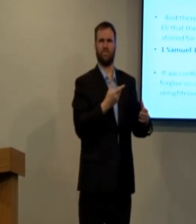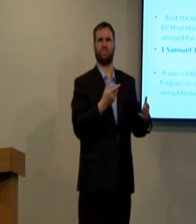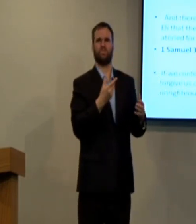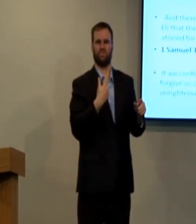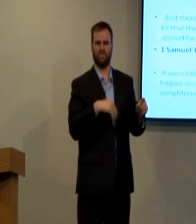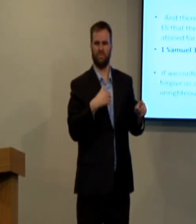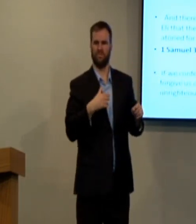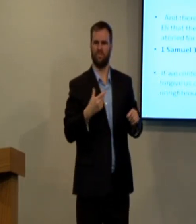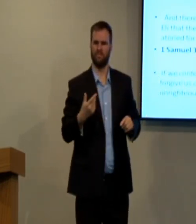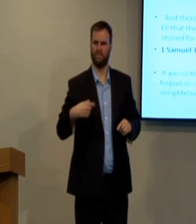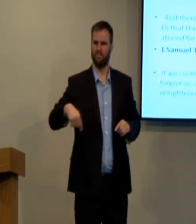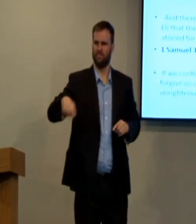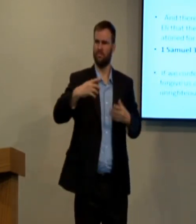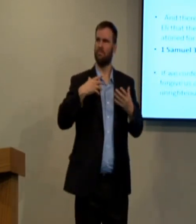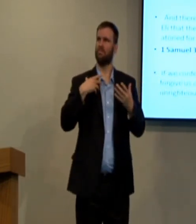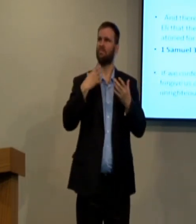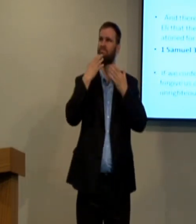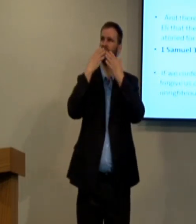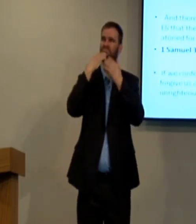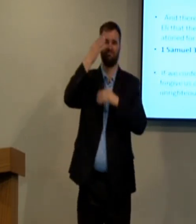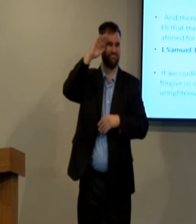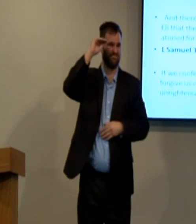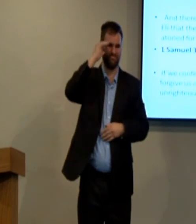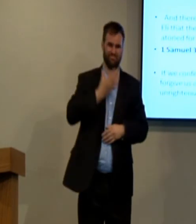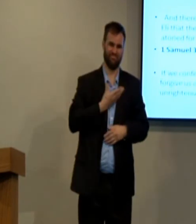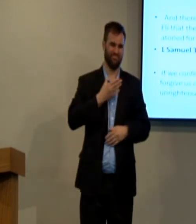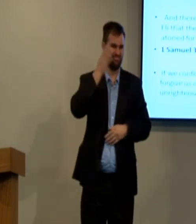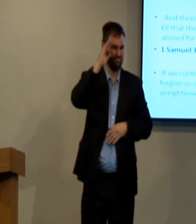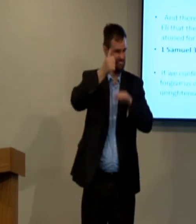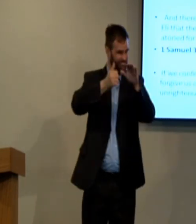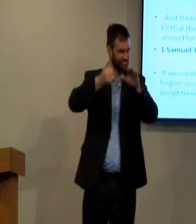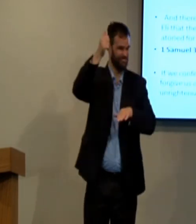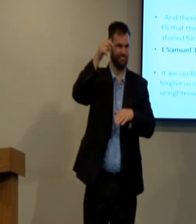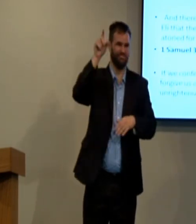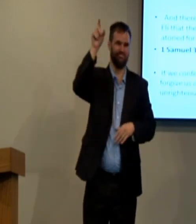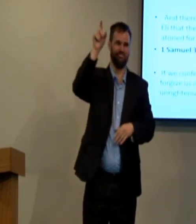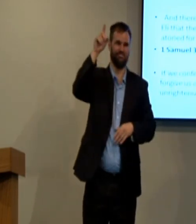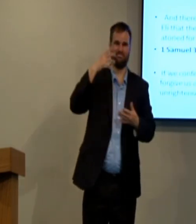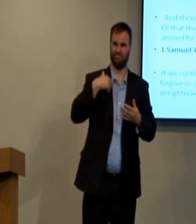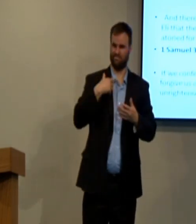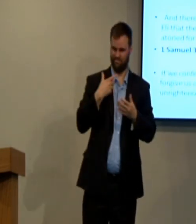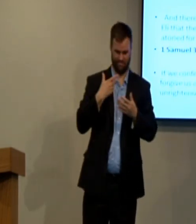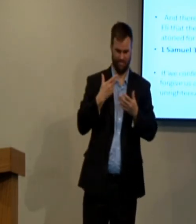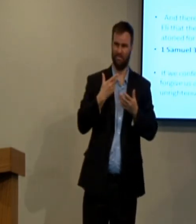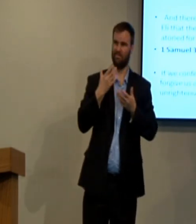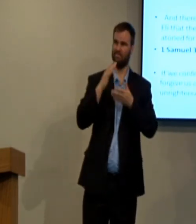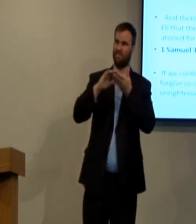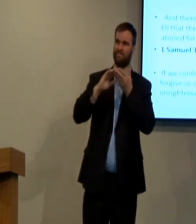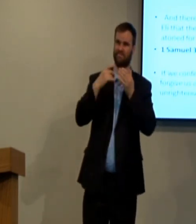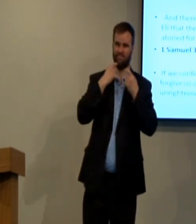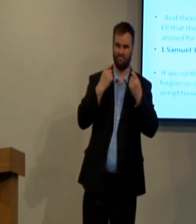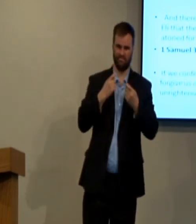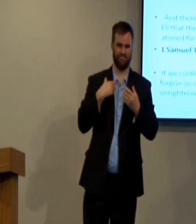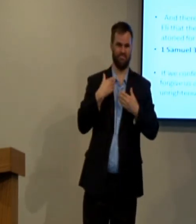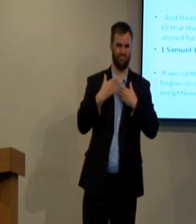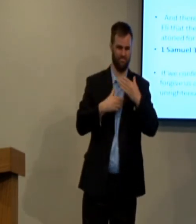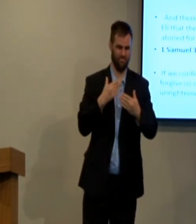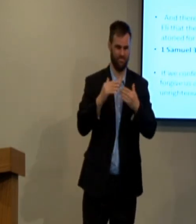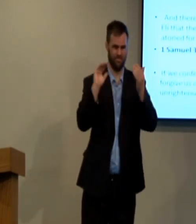Eli was reprimanded once and that was it. But wow, thank you to our sovereign God who forgives us